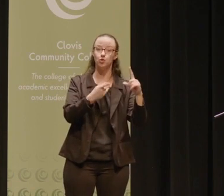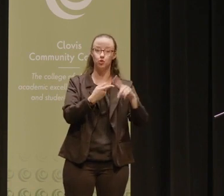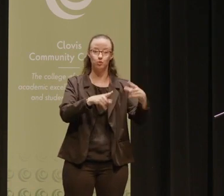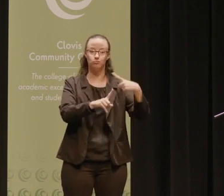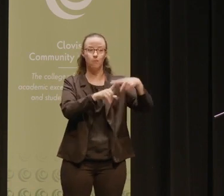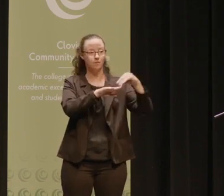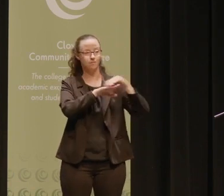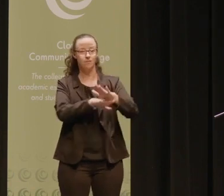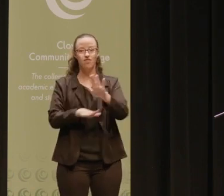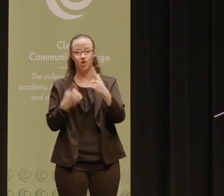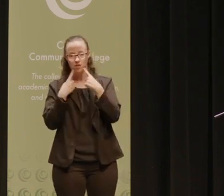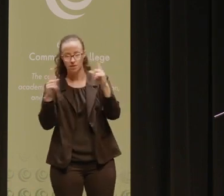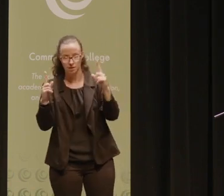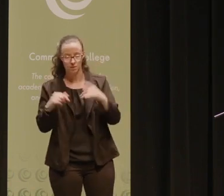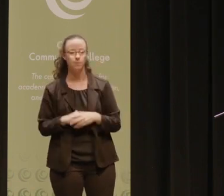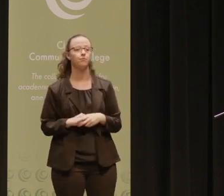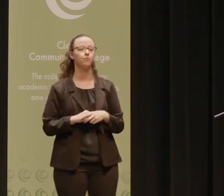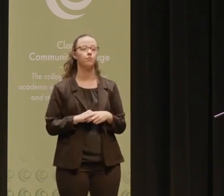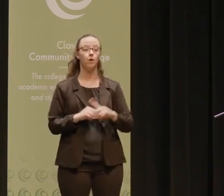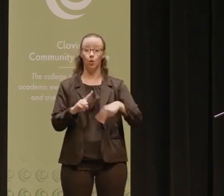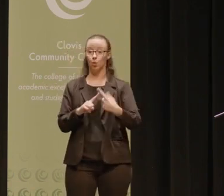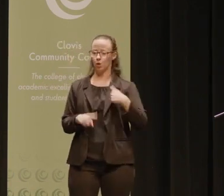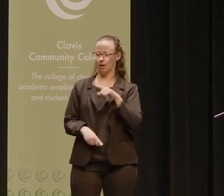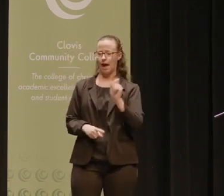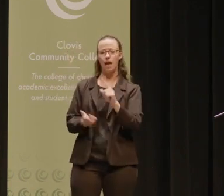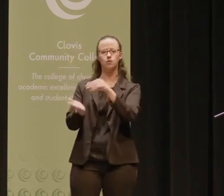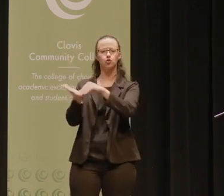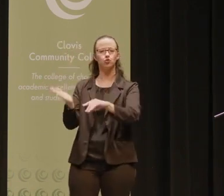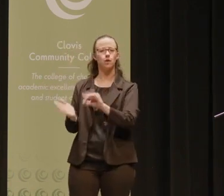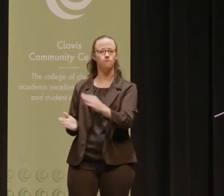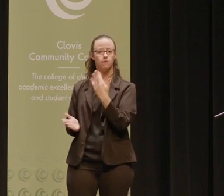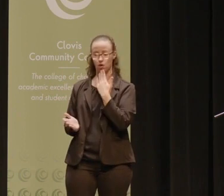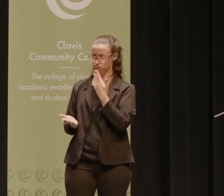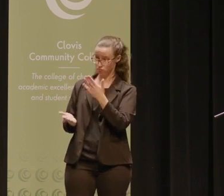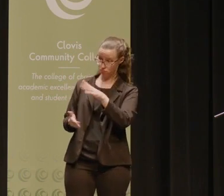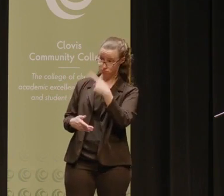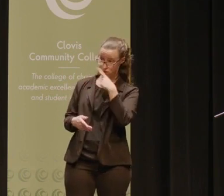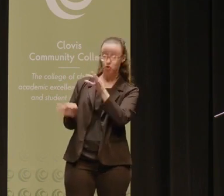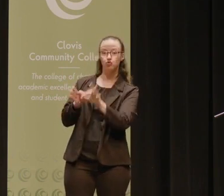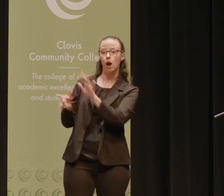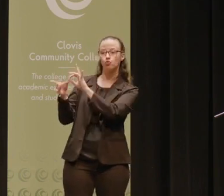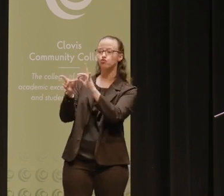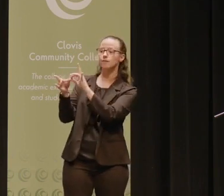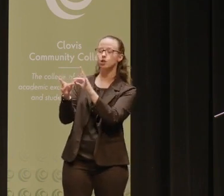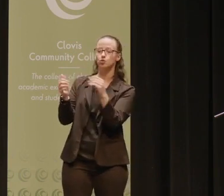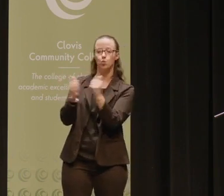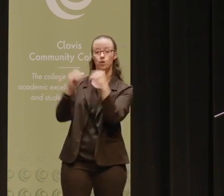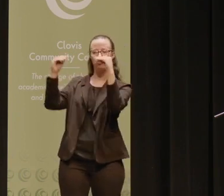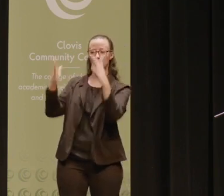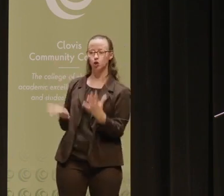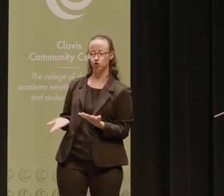experiences and their success. And when we ask students of color, for example, to describe the relationships they have with